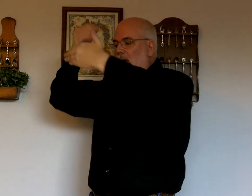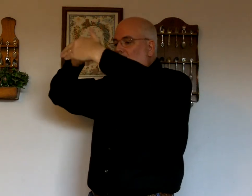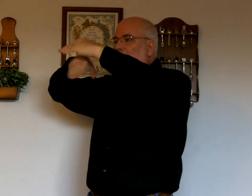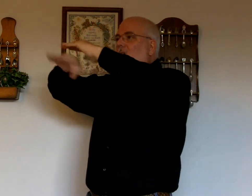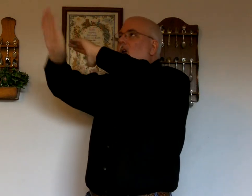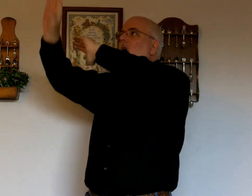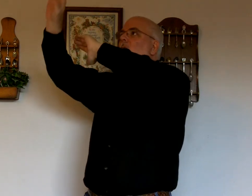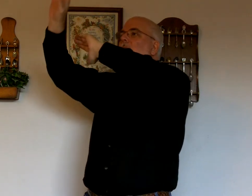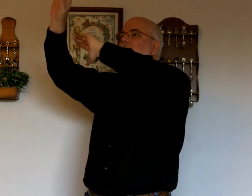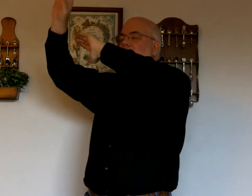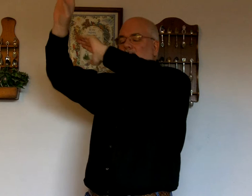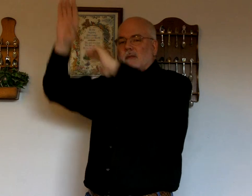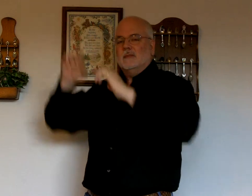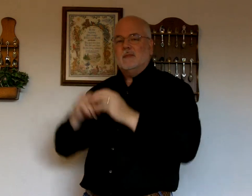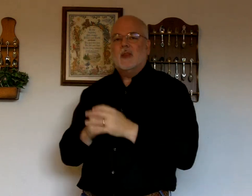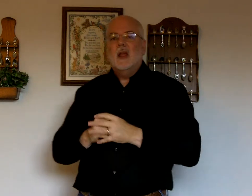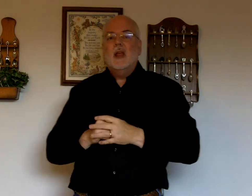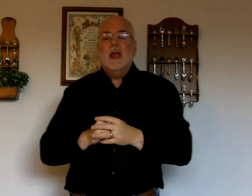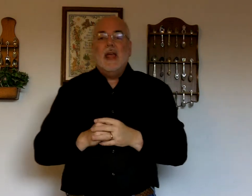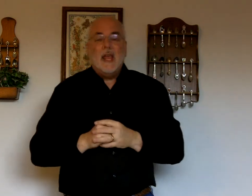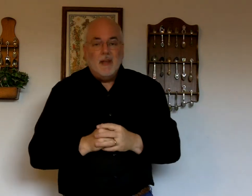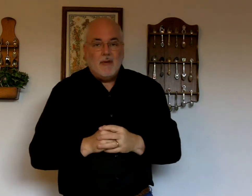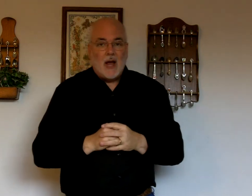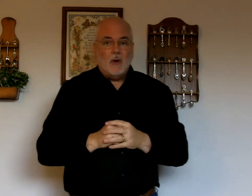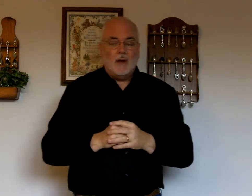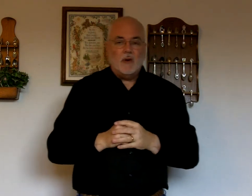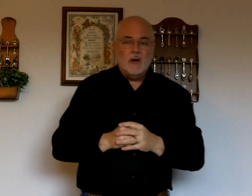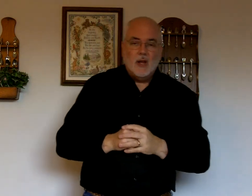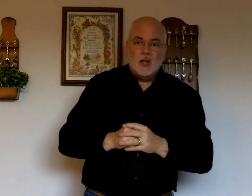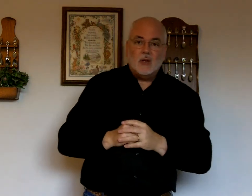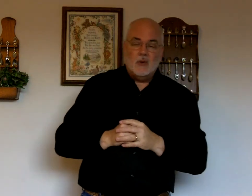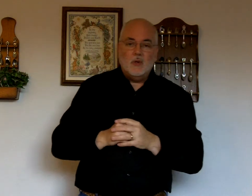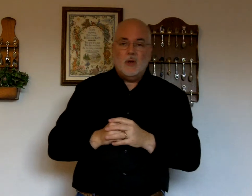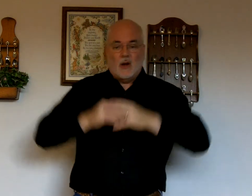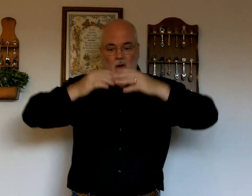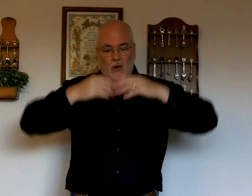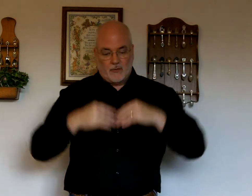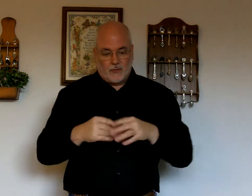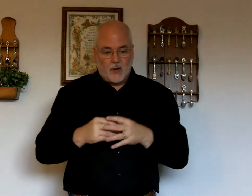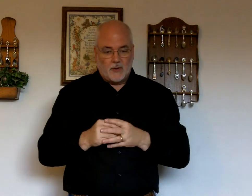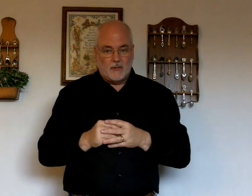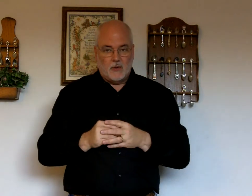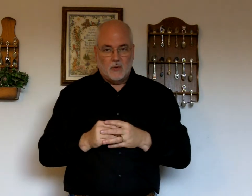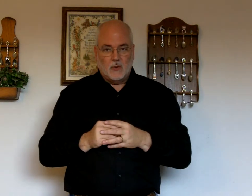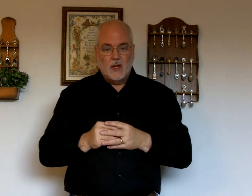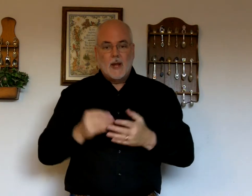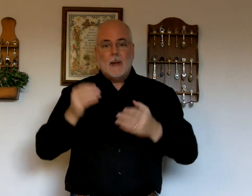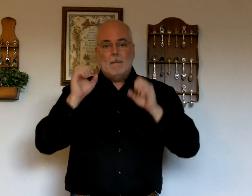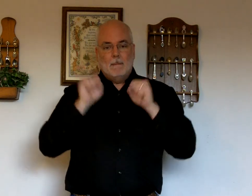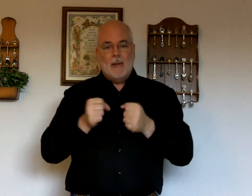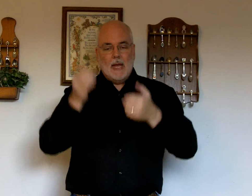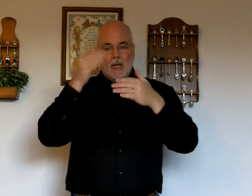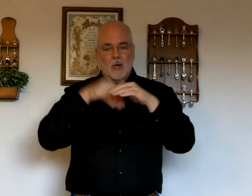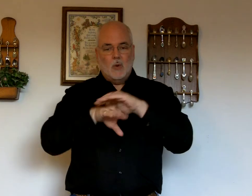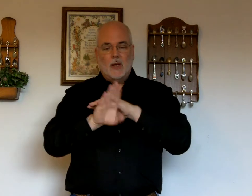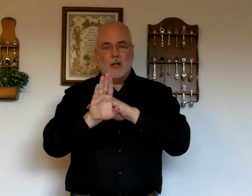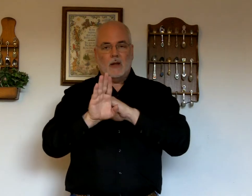go in. If, however, you do it all in front of you, may go in,